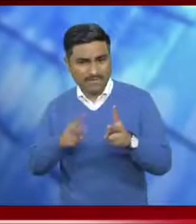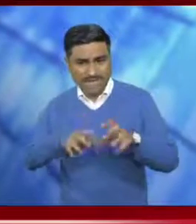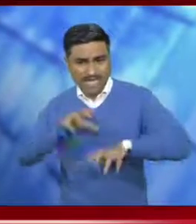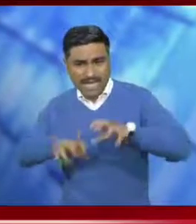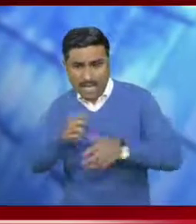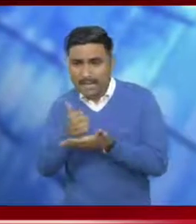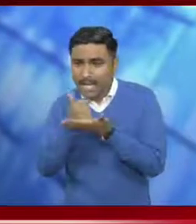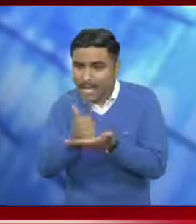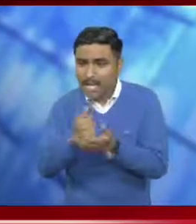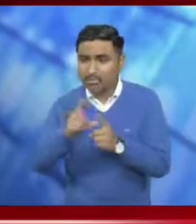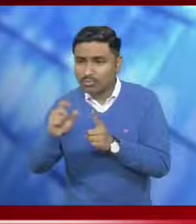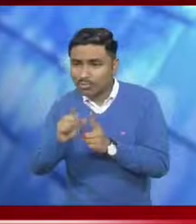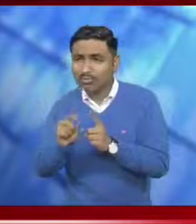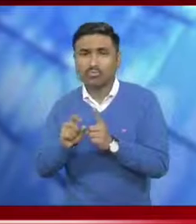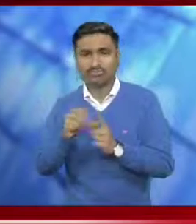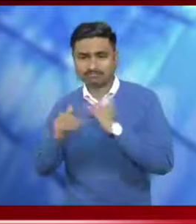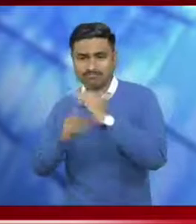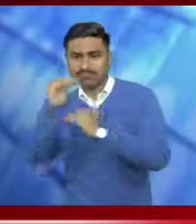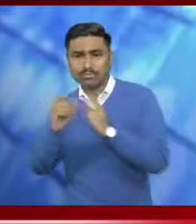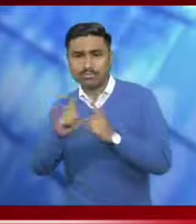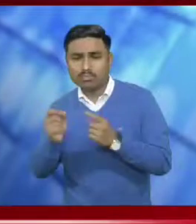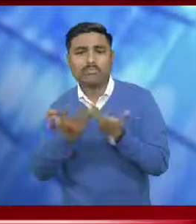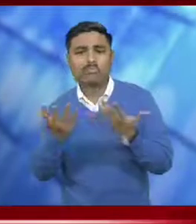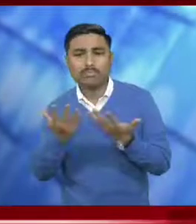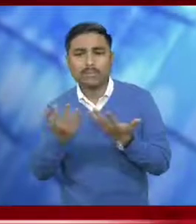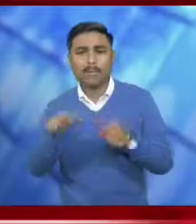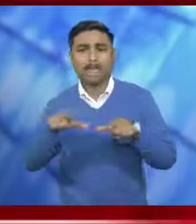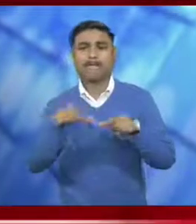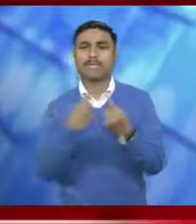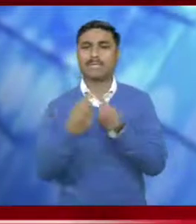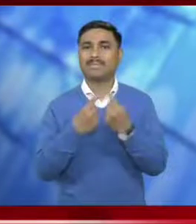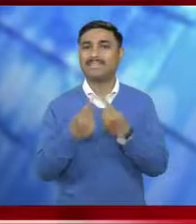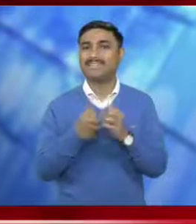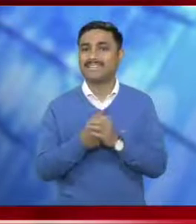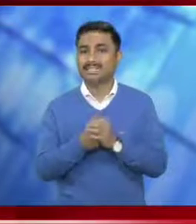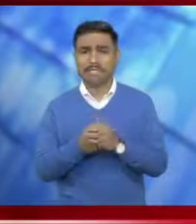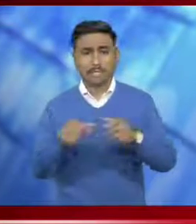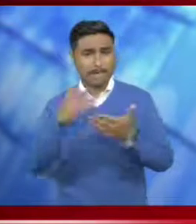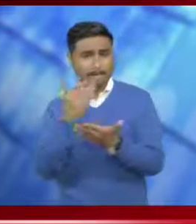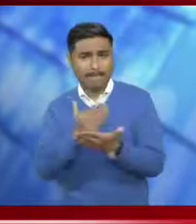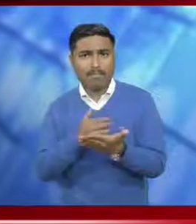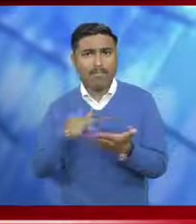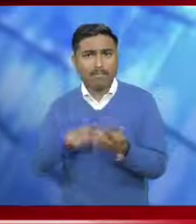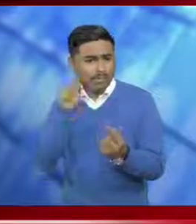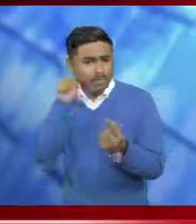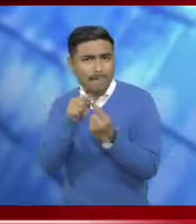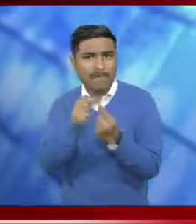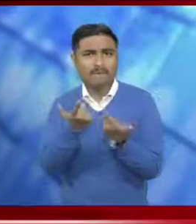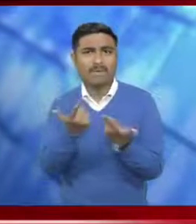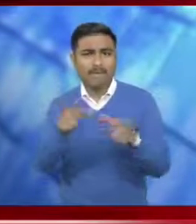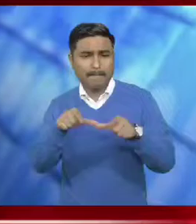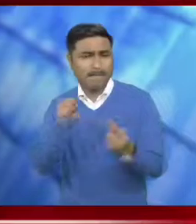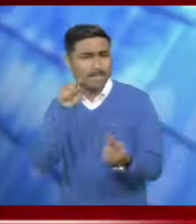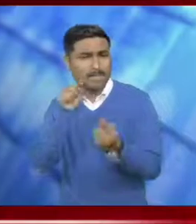projects under Innovation Category for All Species under NLM for funding in the current financial